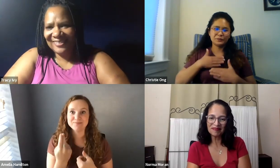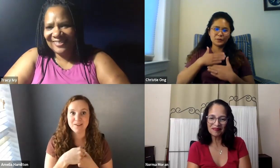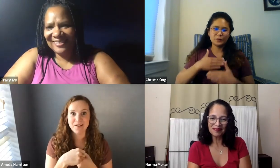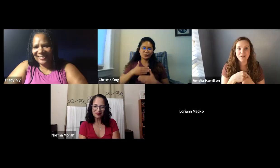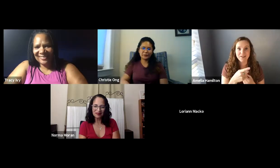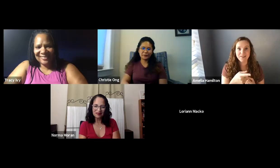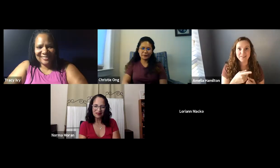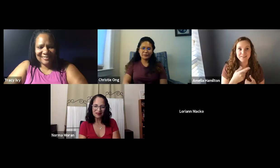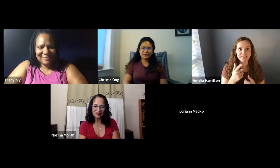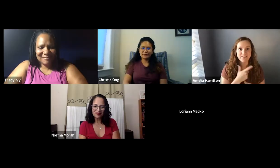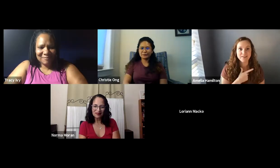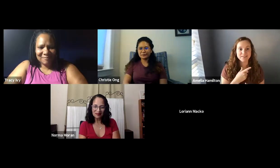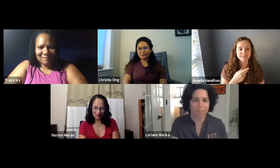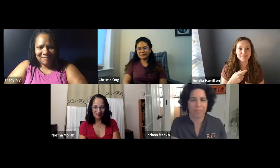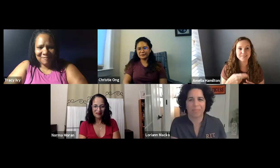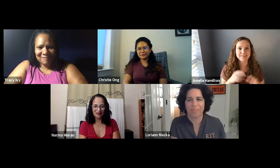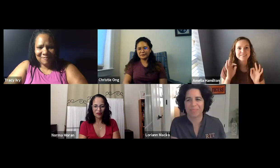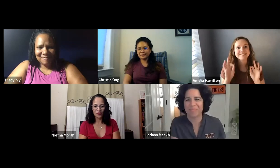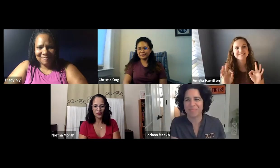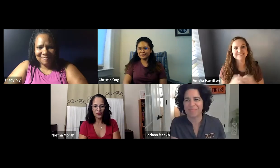advice. Lorianne, do you want to turn your video back on?